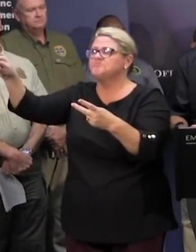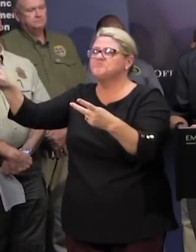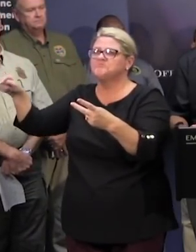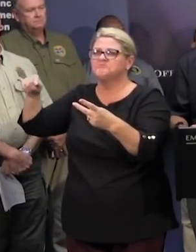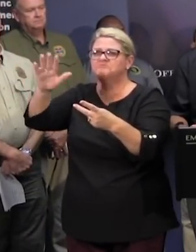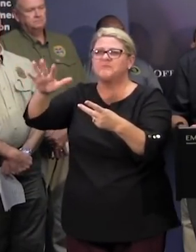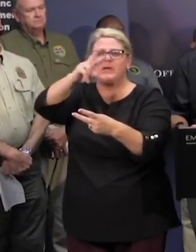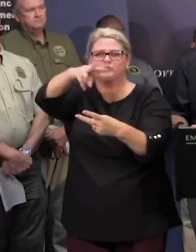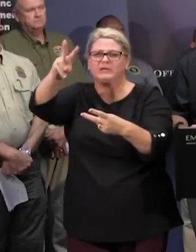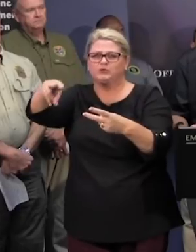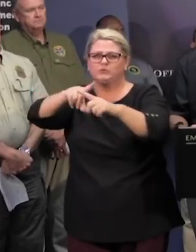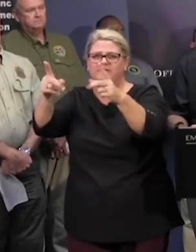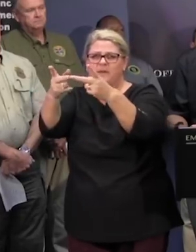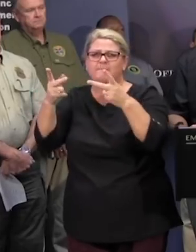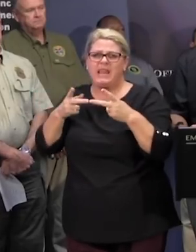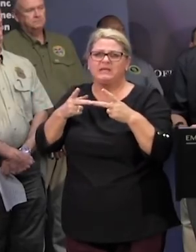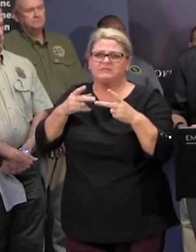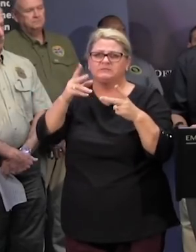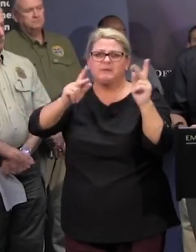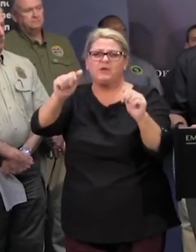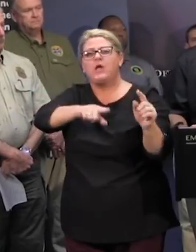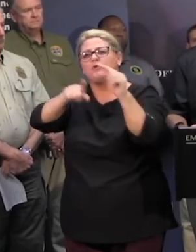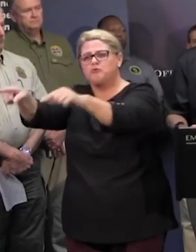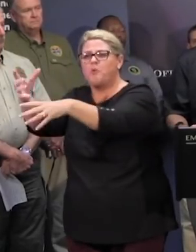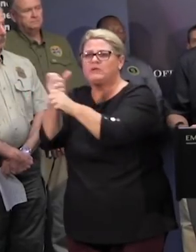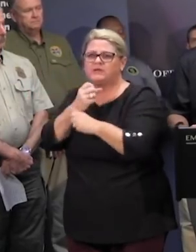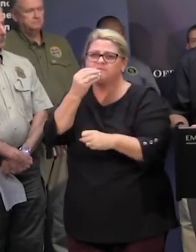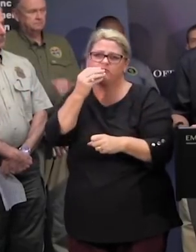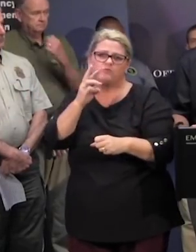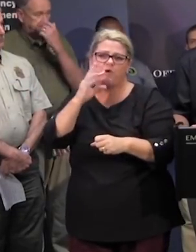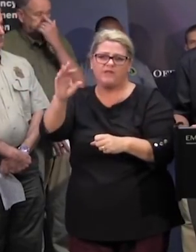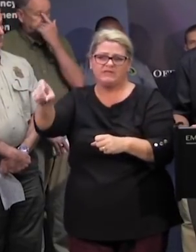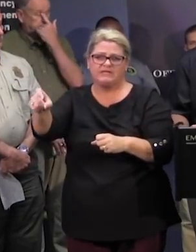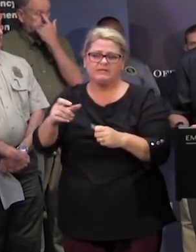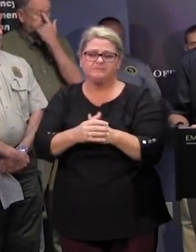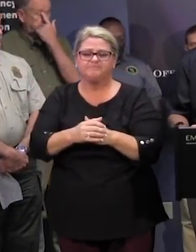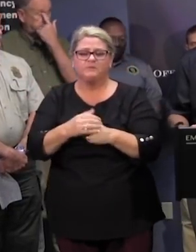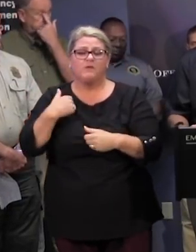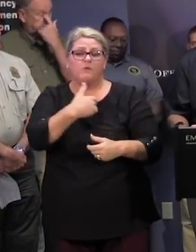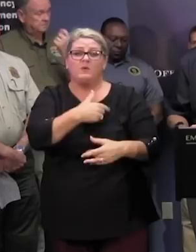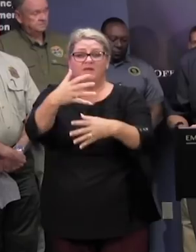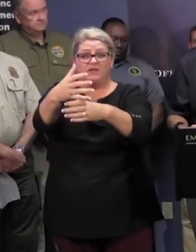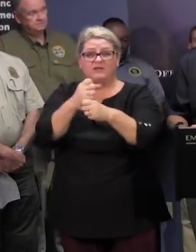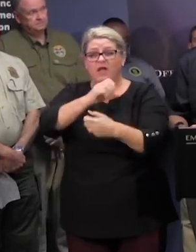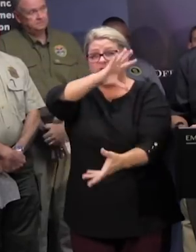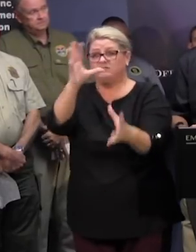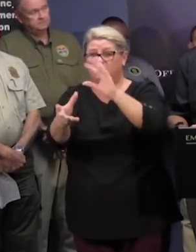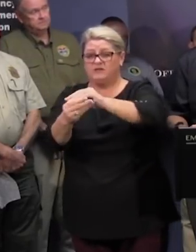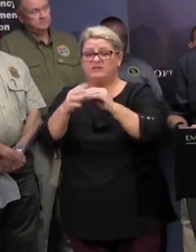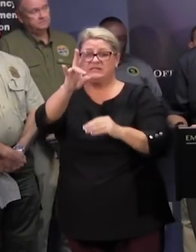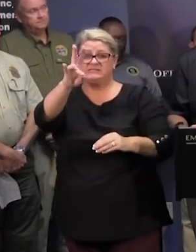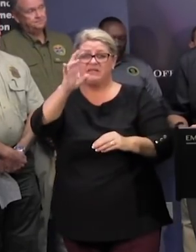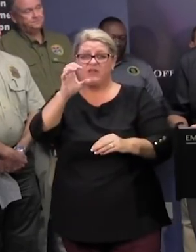possibility of 22 different locations in terms of the requests that we've had we've had uh 772